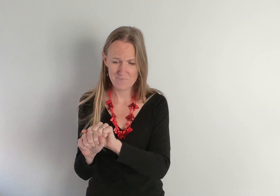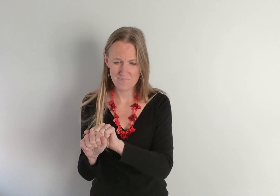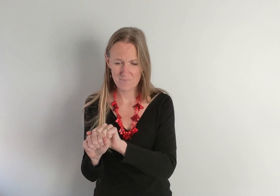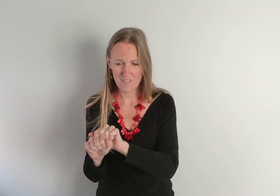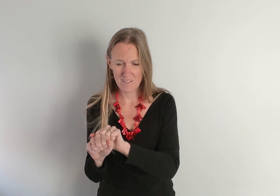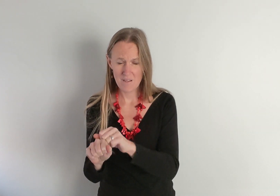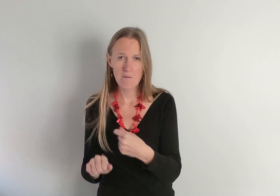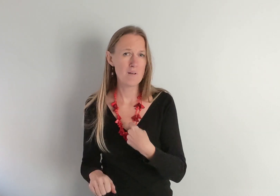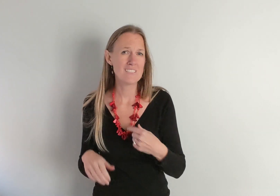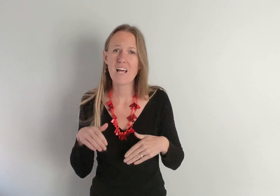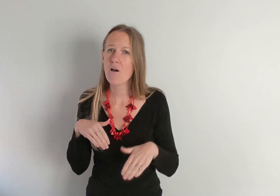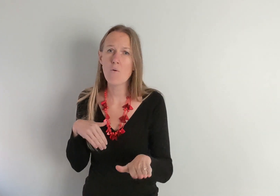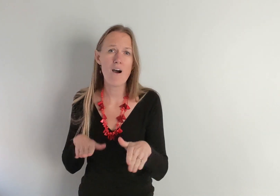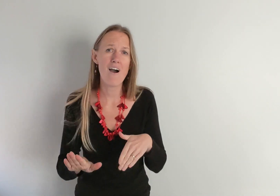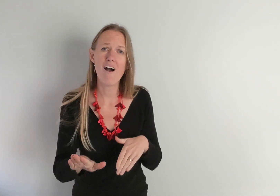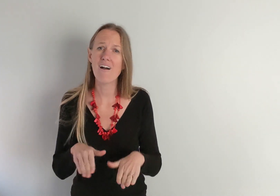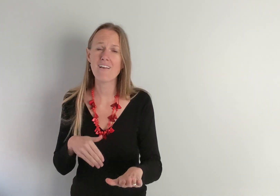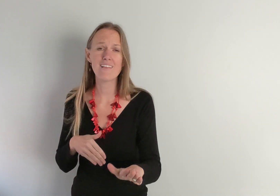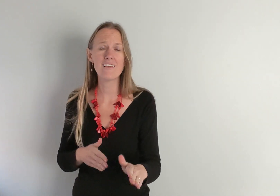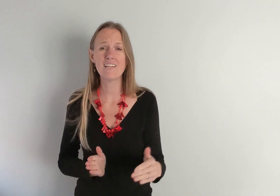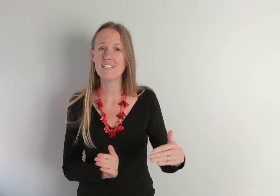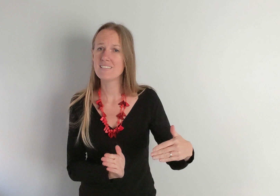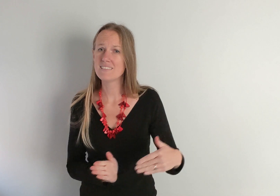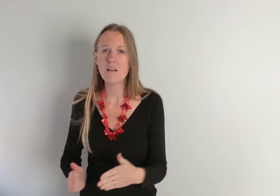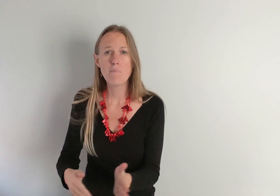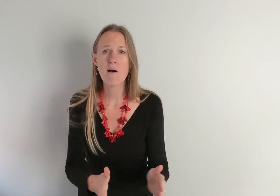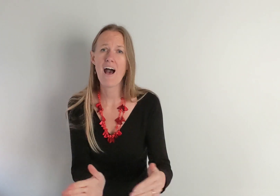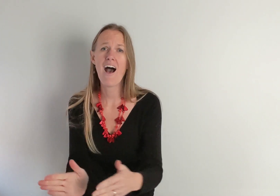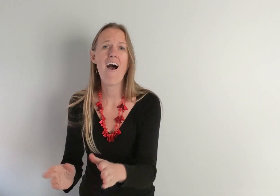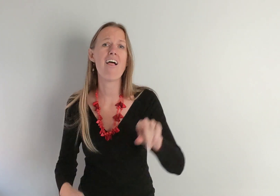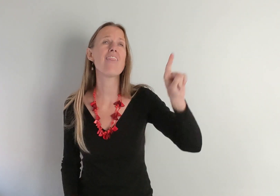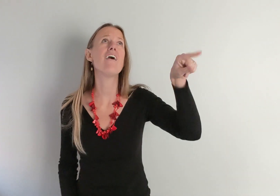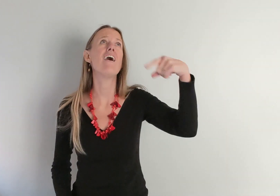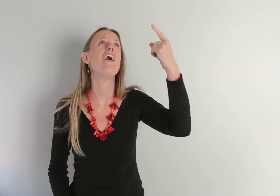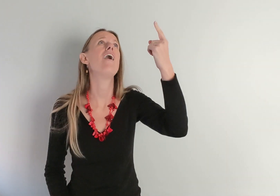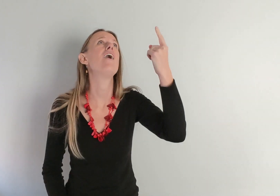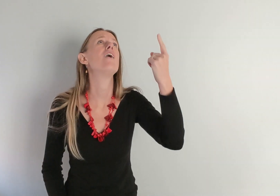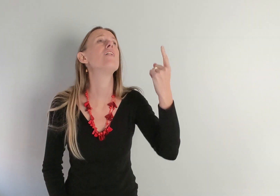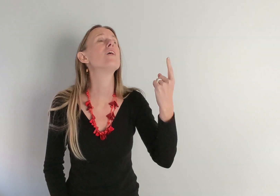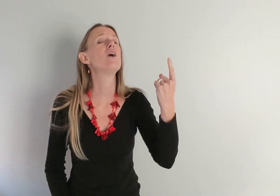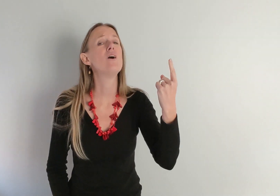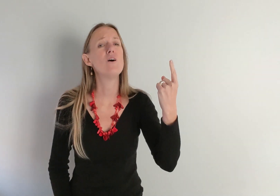Must I walk this path alone